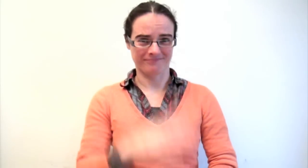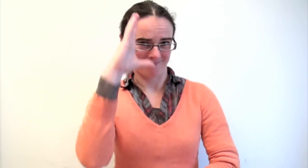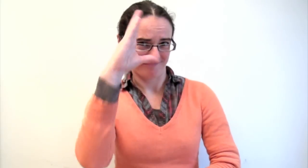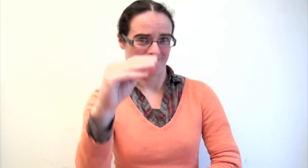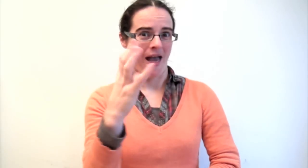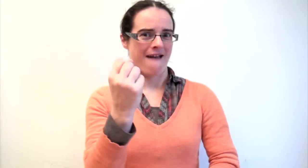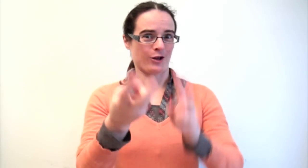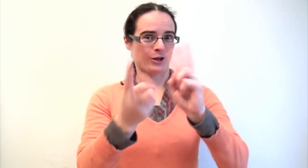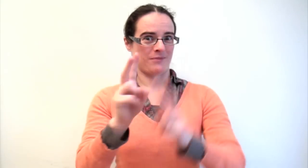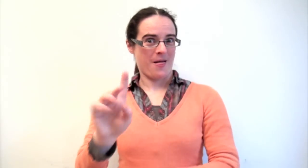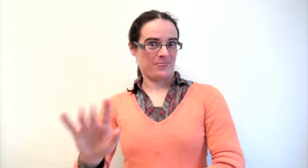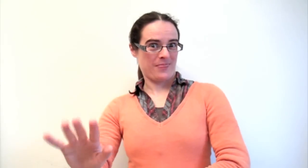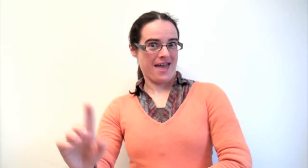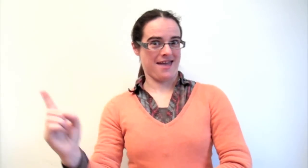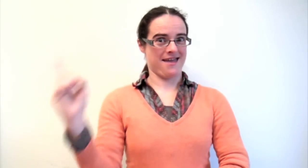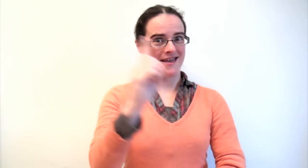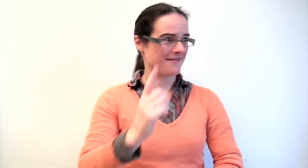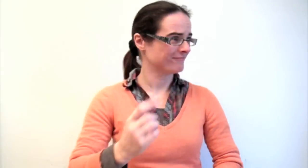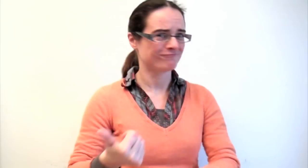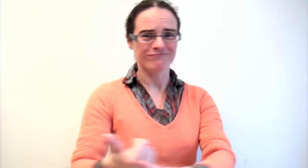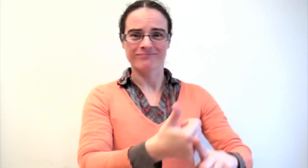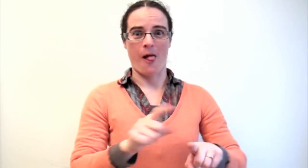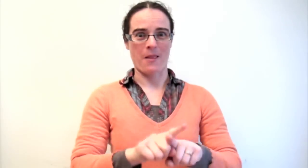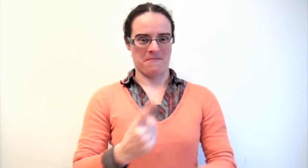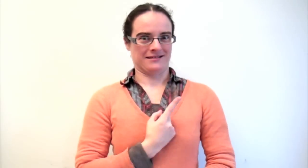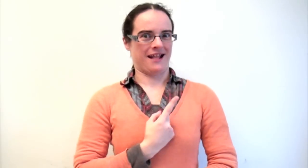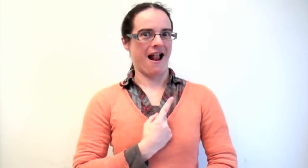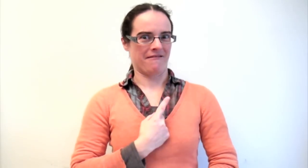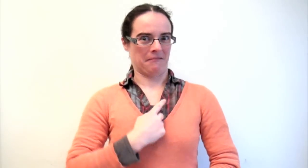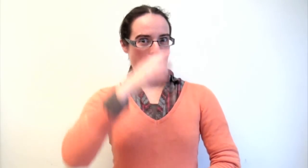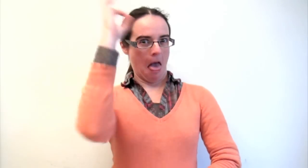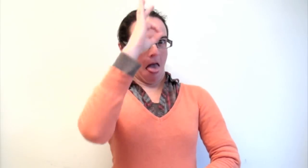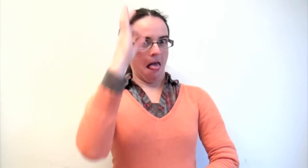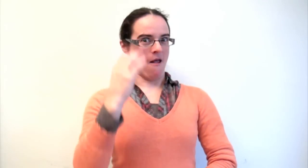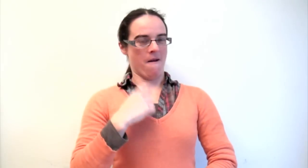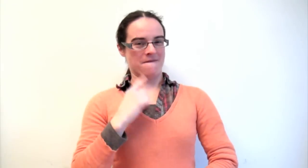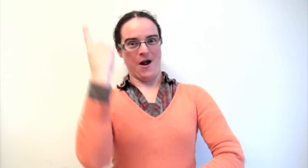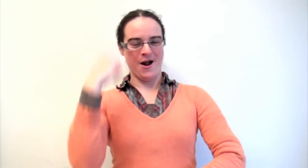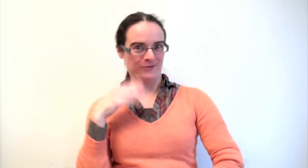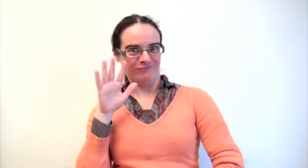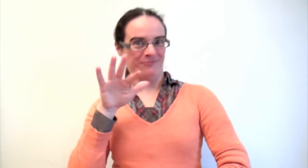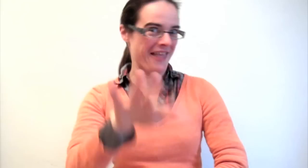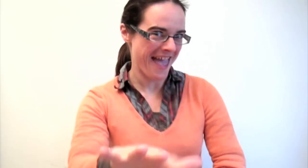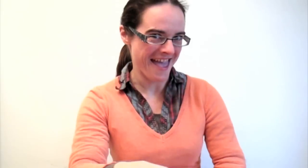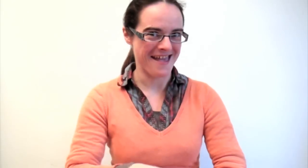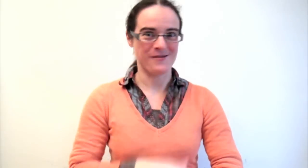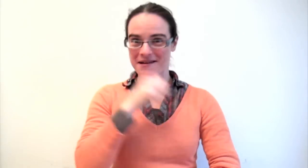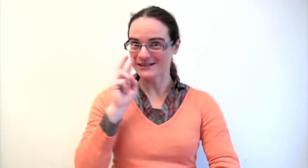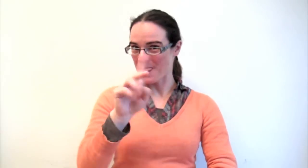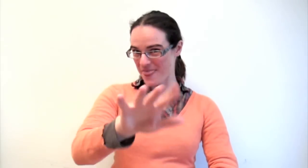social, jovial atmosphere with everyone climbing together having fun. There will be interpreters there, and also I'm going to be